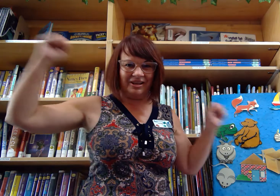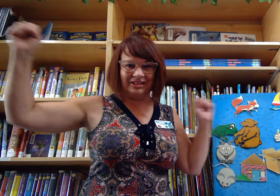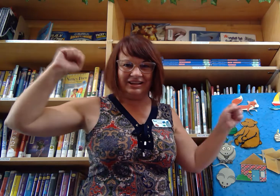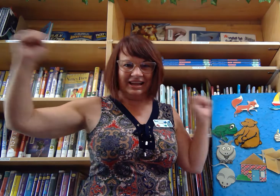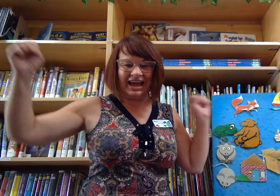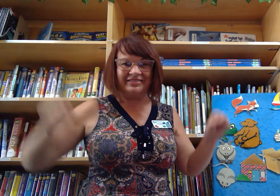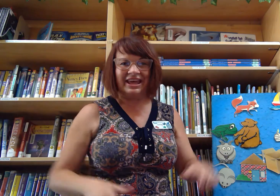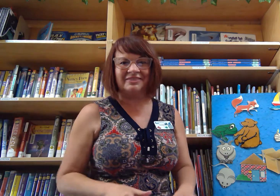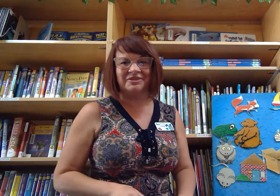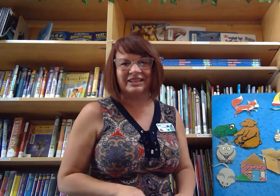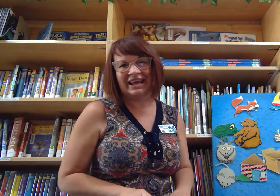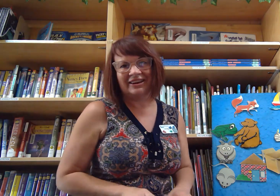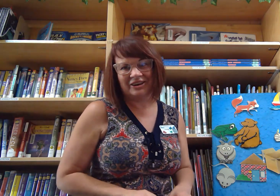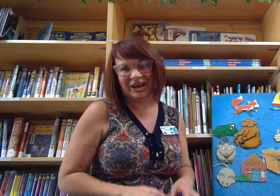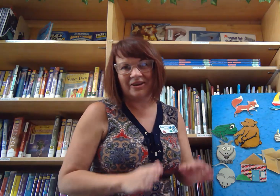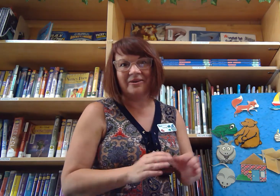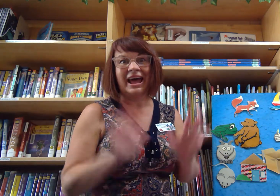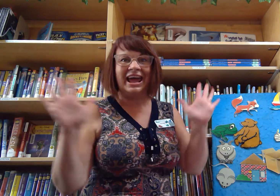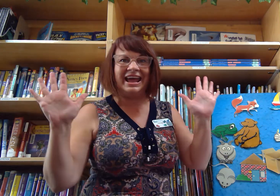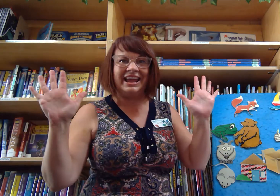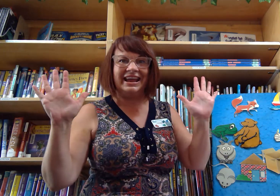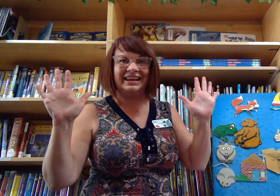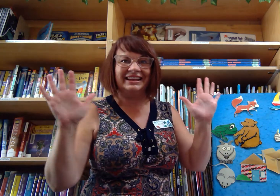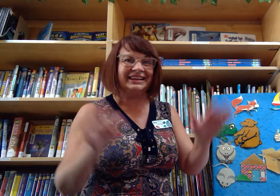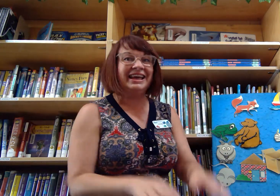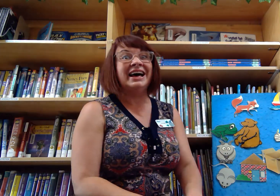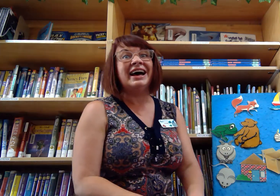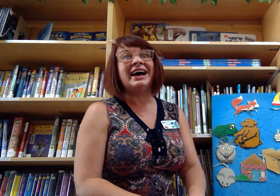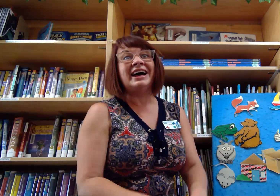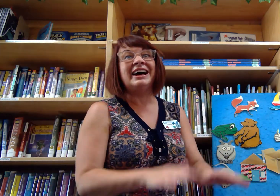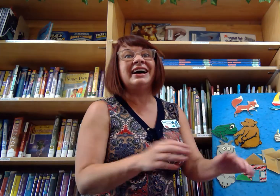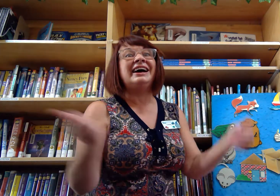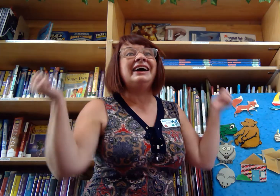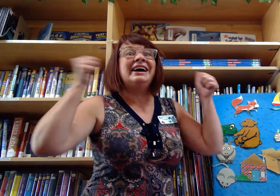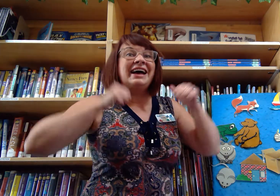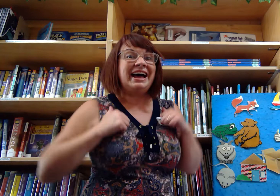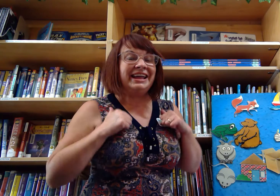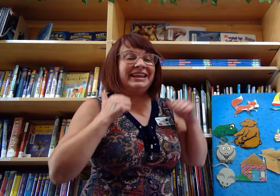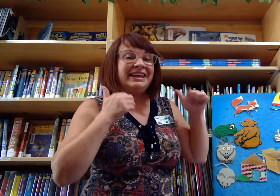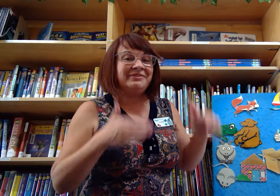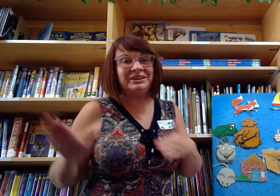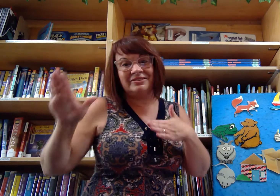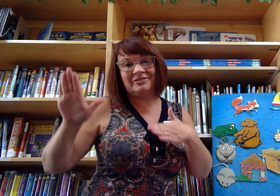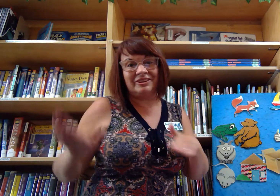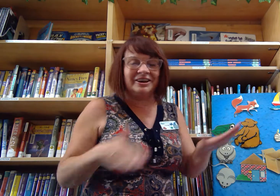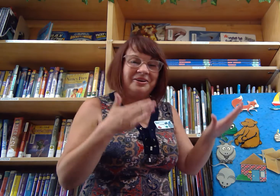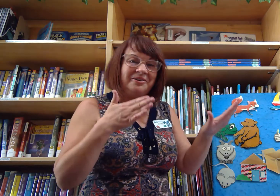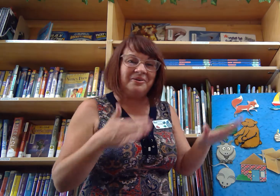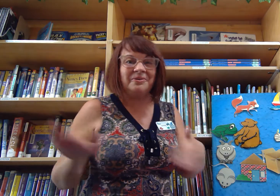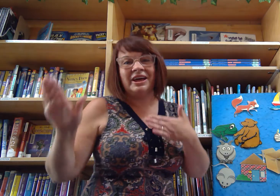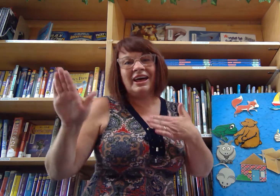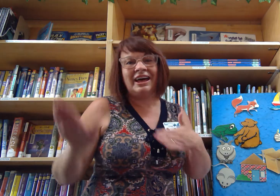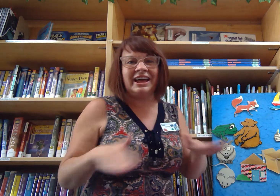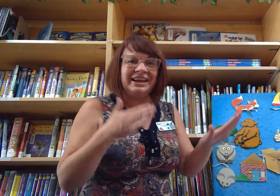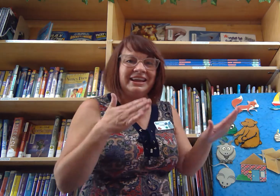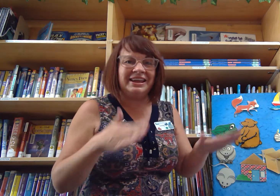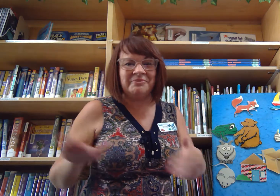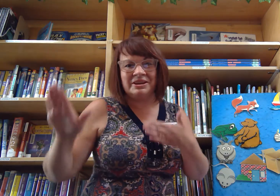And then we'll let her go. Hey! Uh, hiking we will go. Uh, hiking we